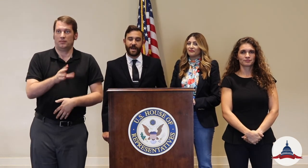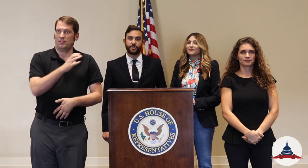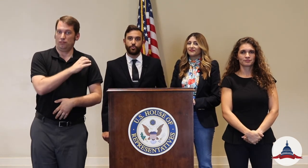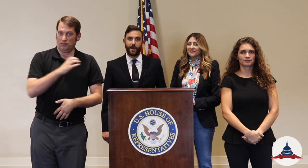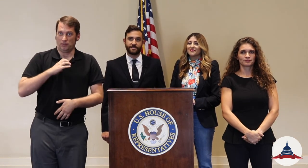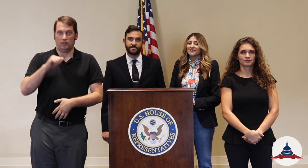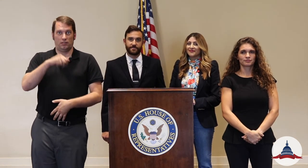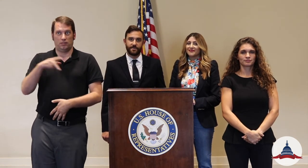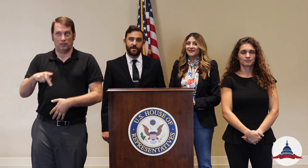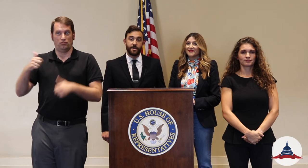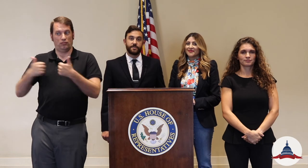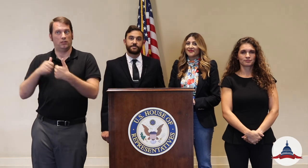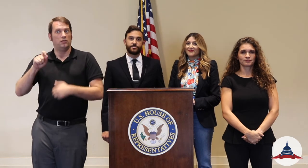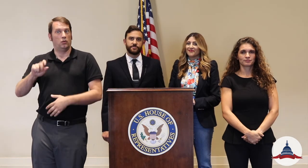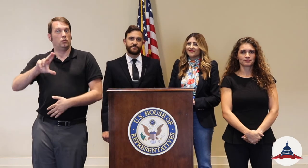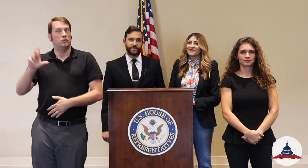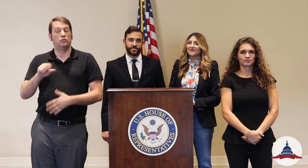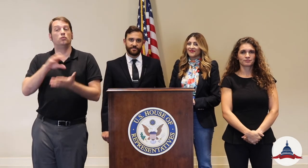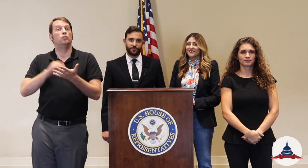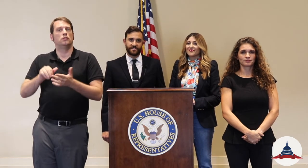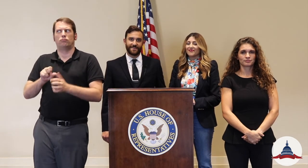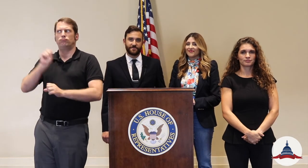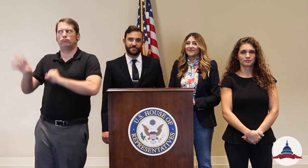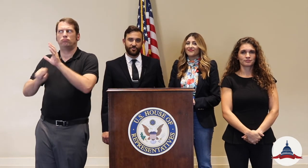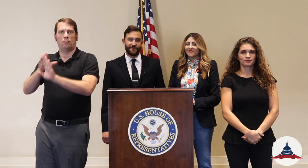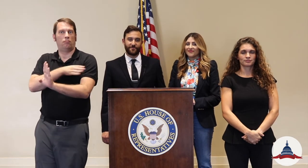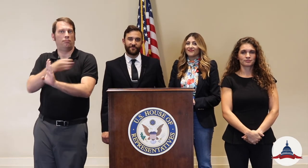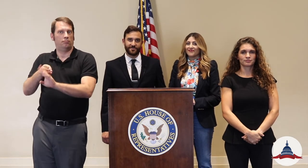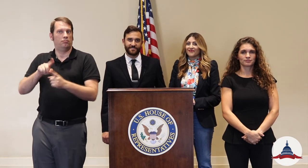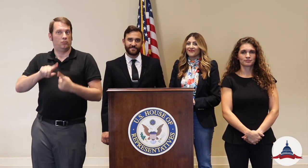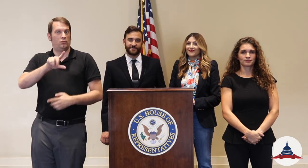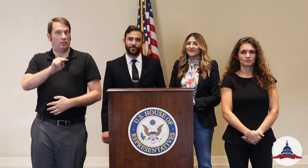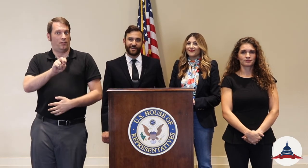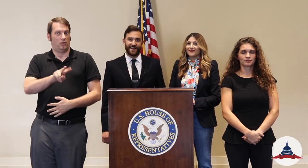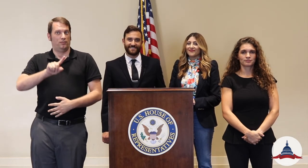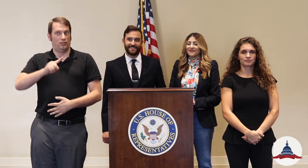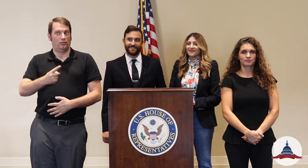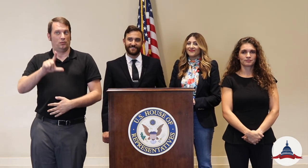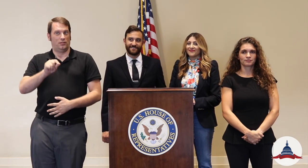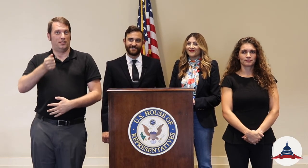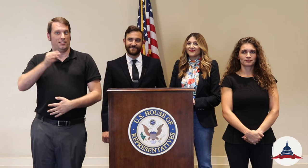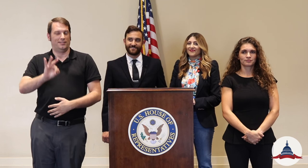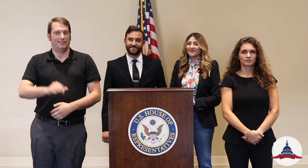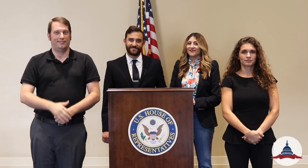congressionalappchallenge.us. Student submissions will be accepted through November 1st, 2019.